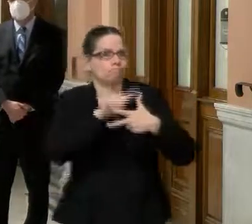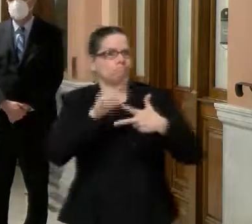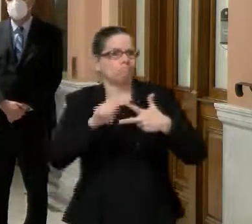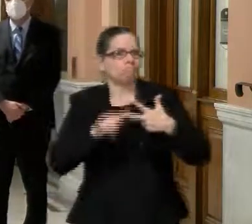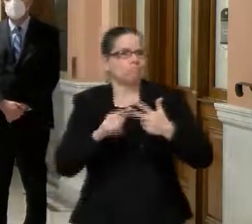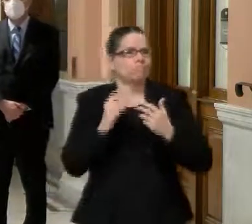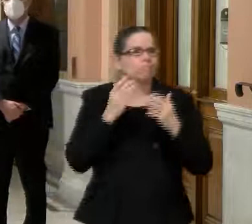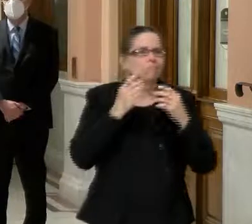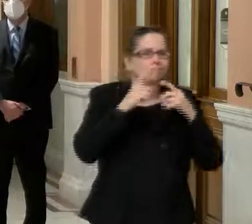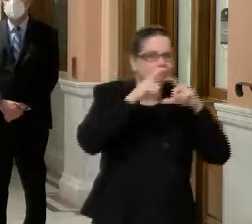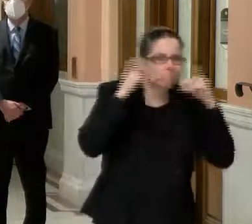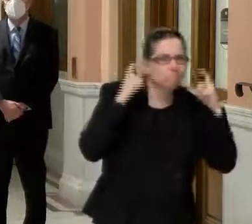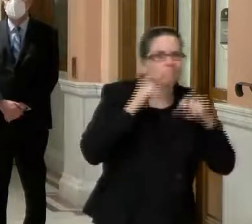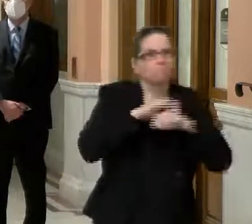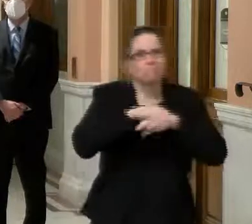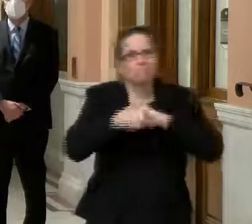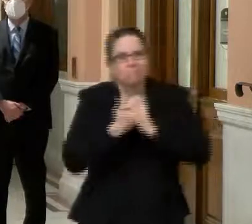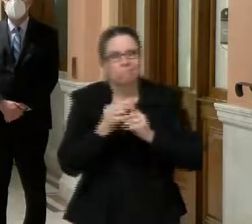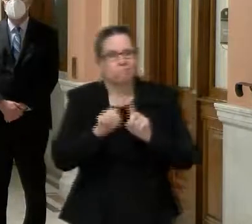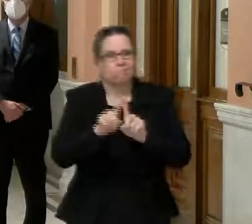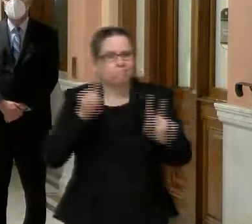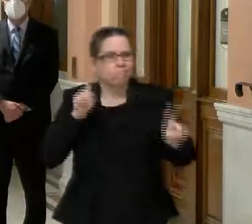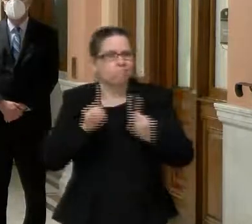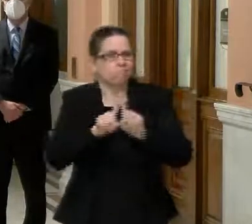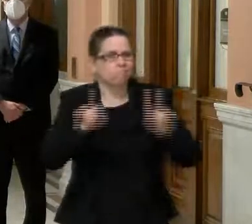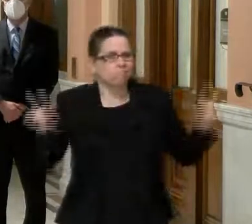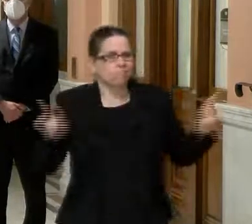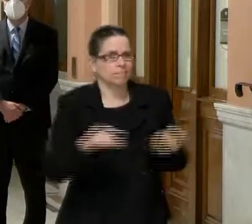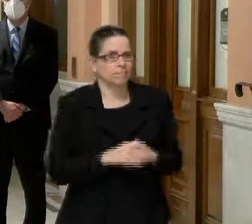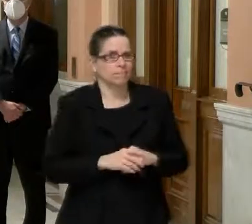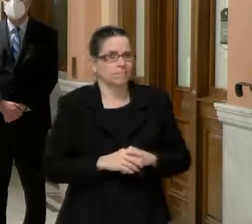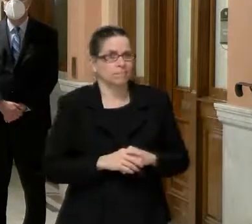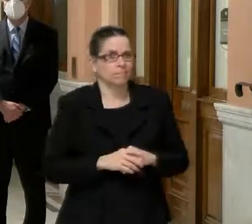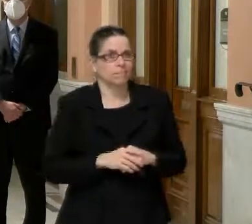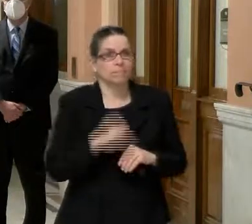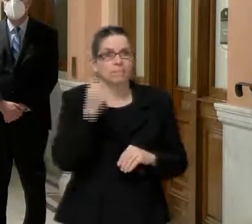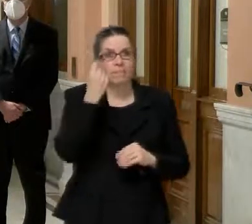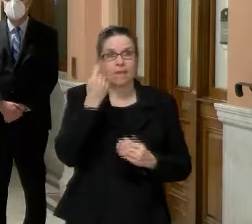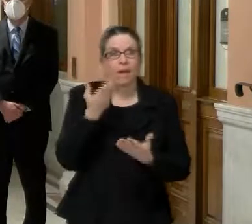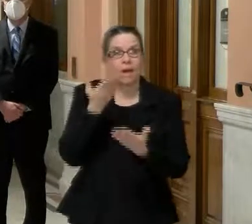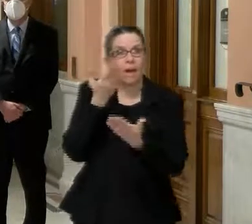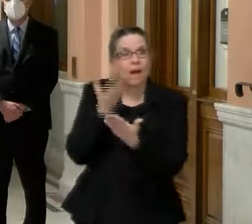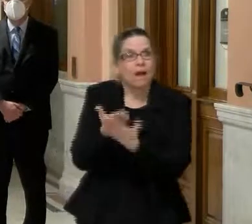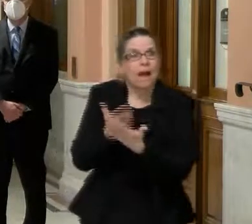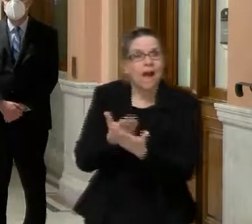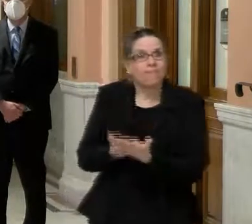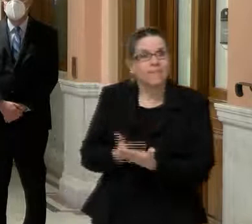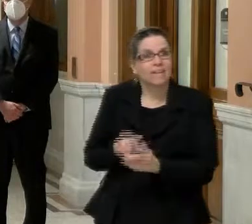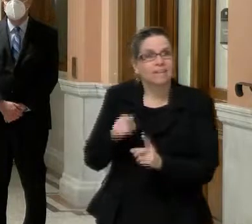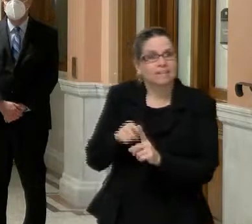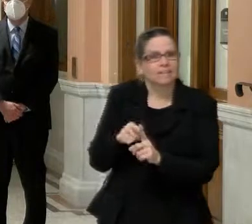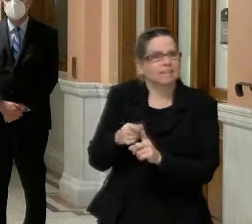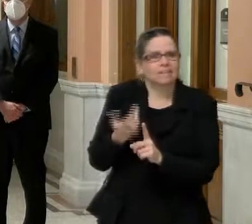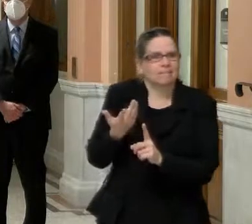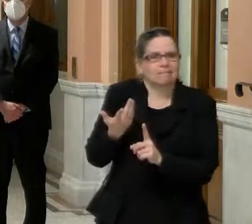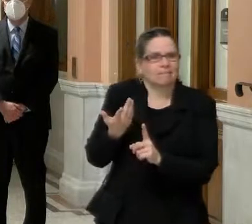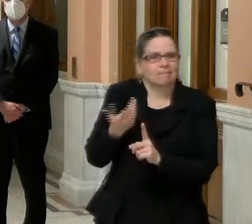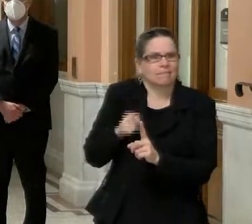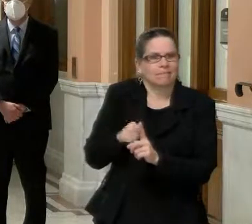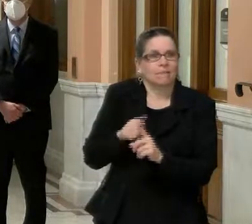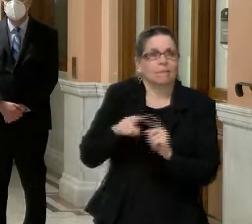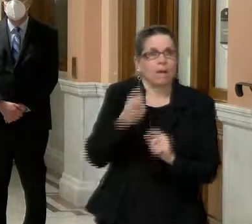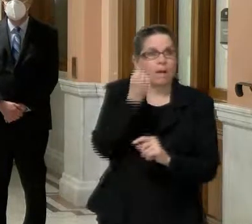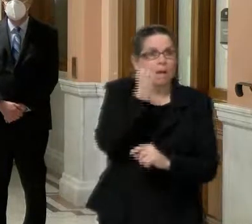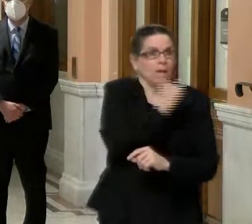I think has to be emphasized again. There's no evidence so far that the vaccinations that we're offering will not